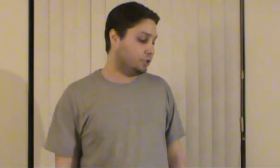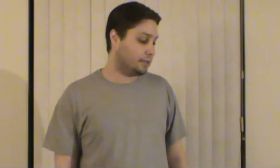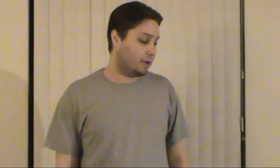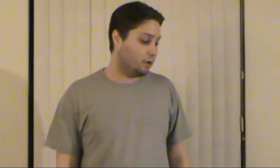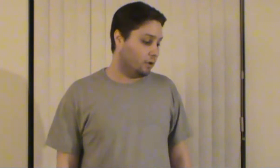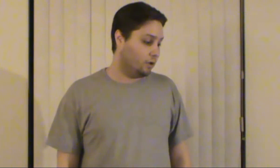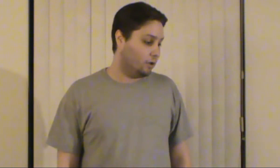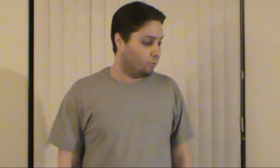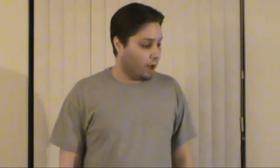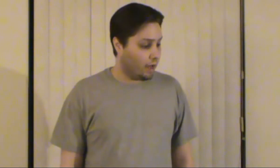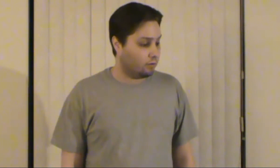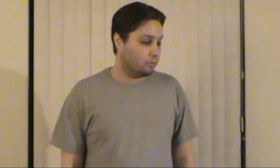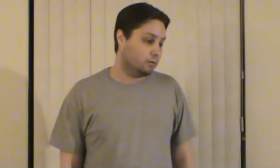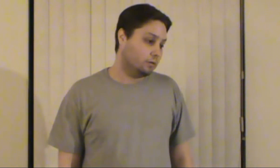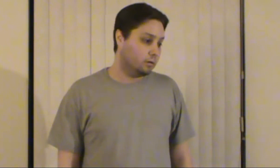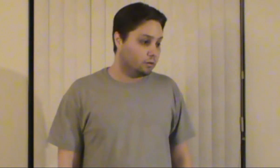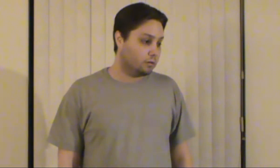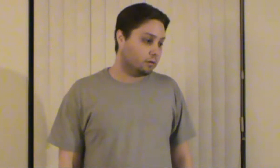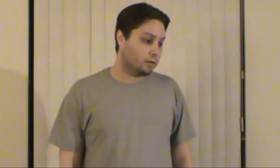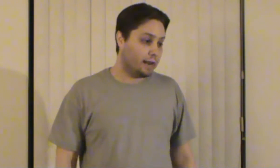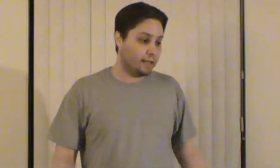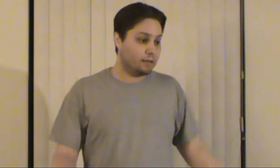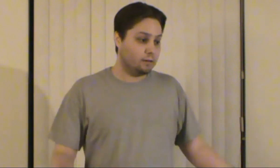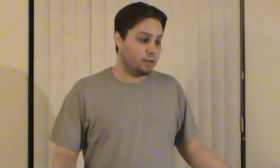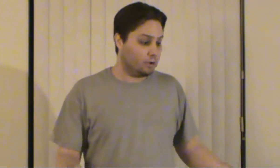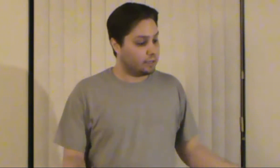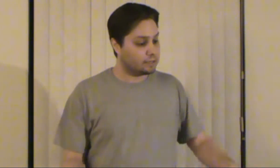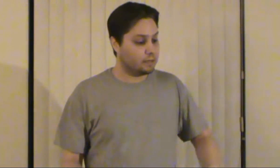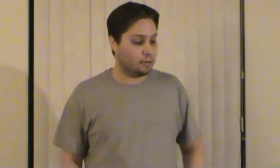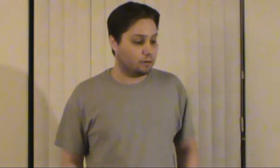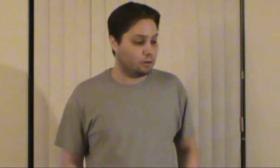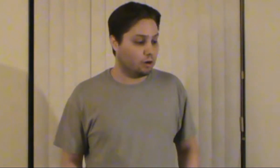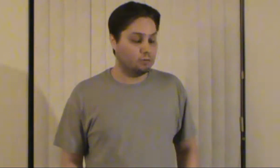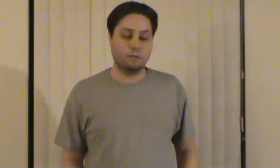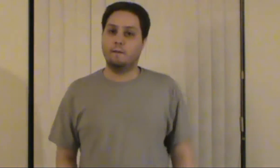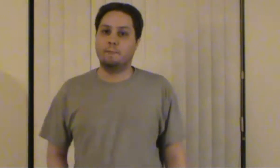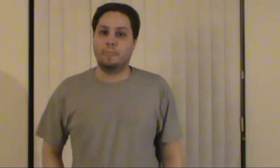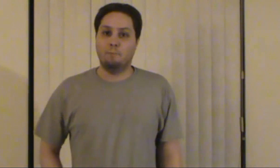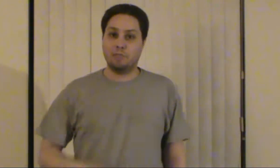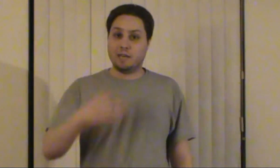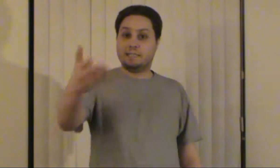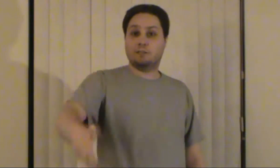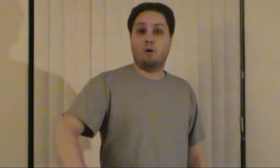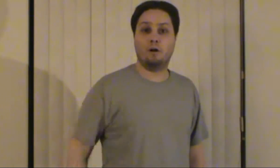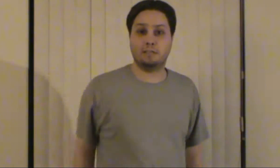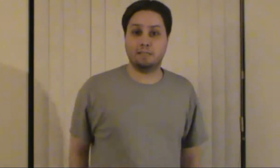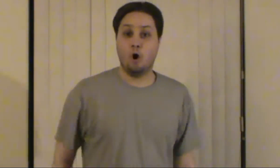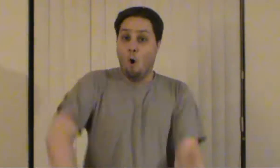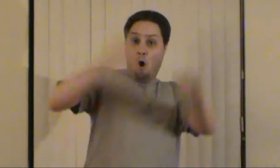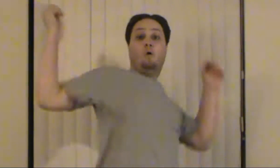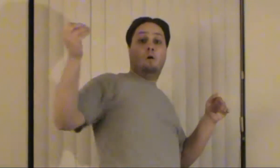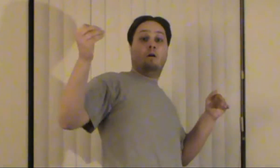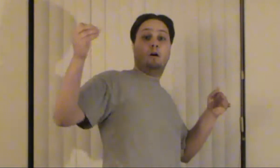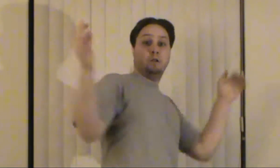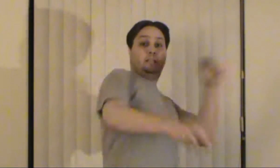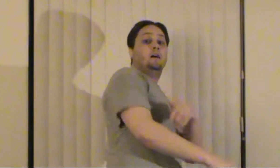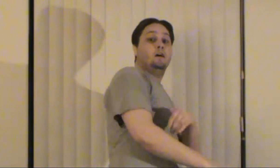he's just like wow kind of like oh that's neat you know but then he sees a horse he's like oh what the